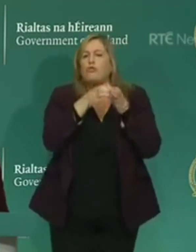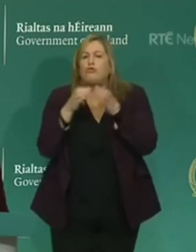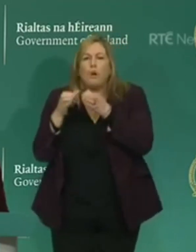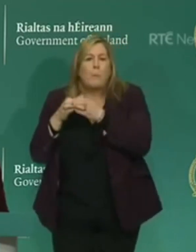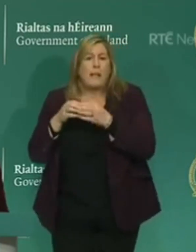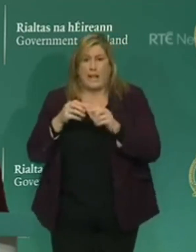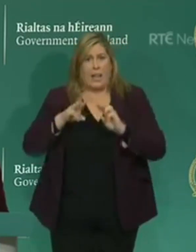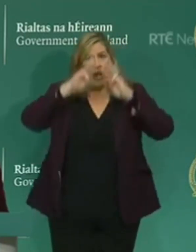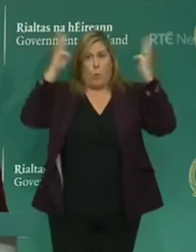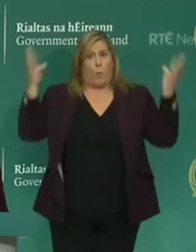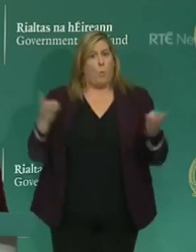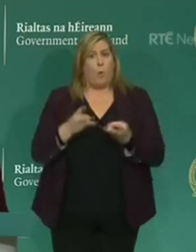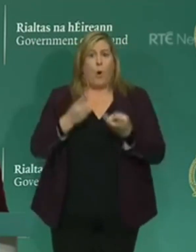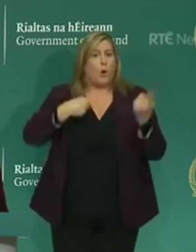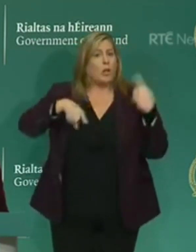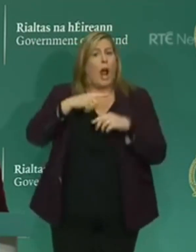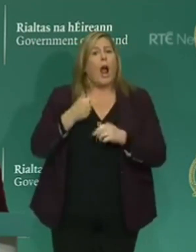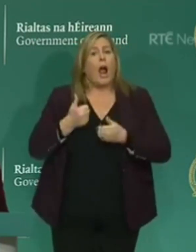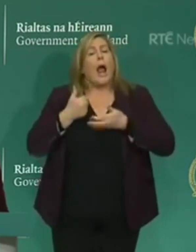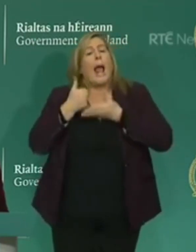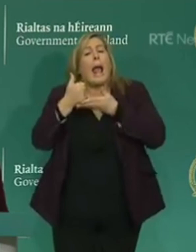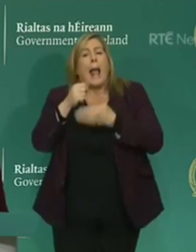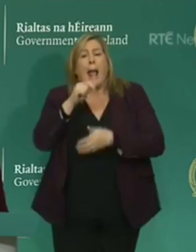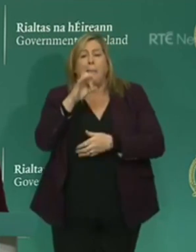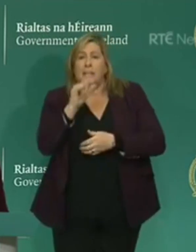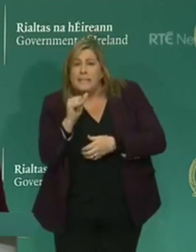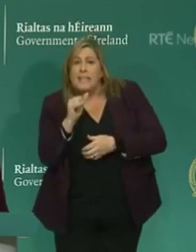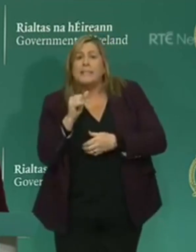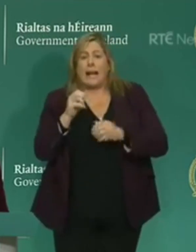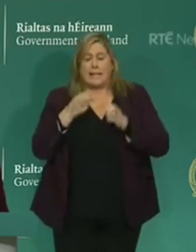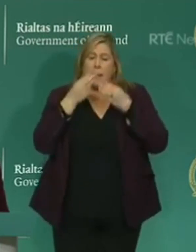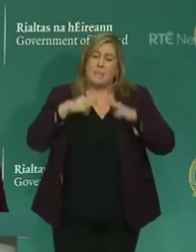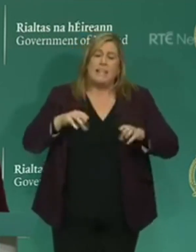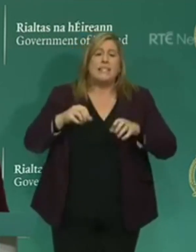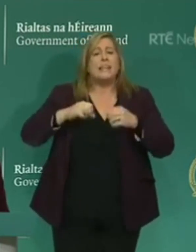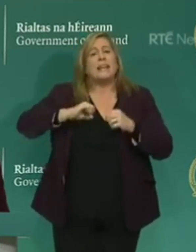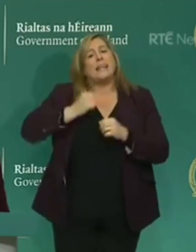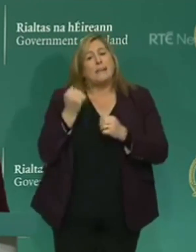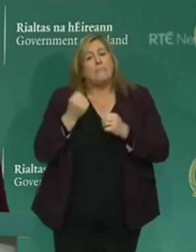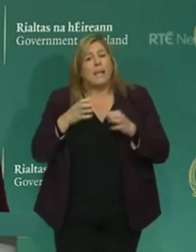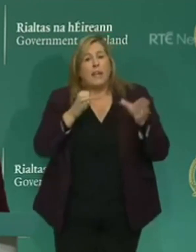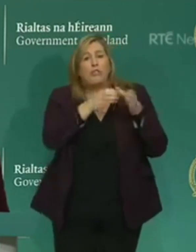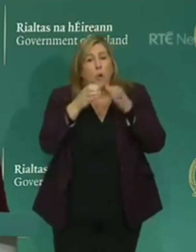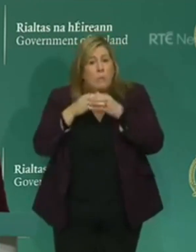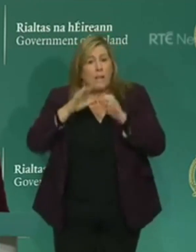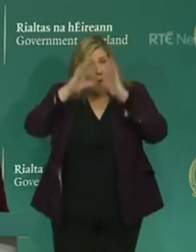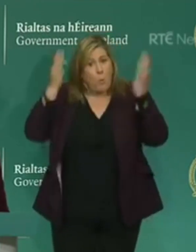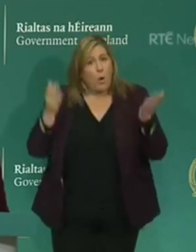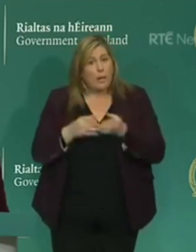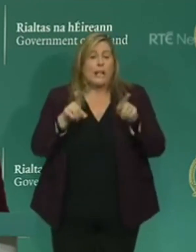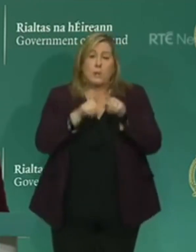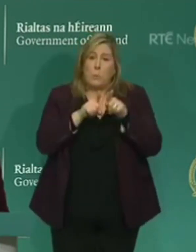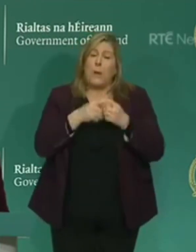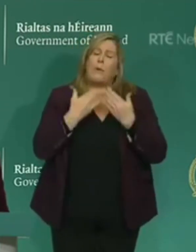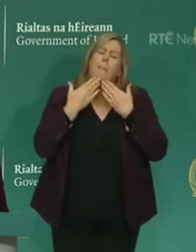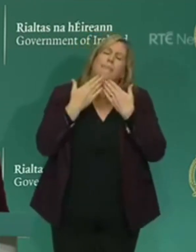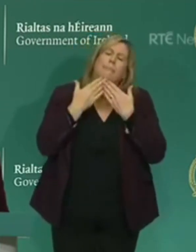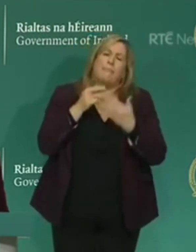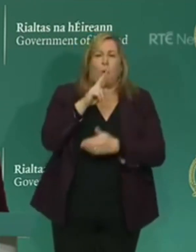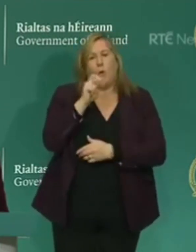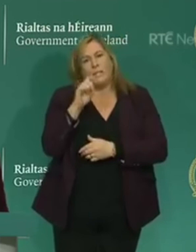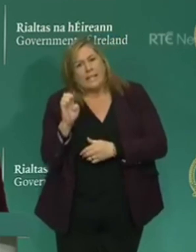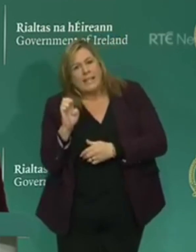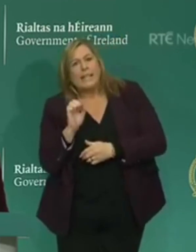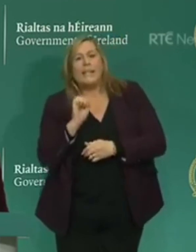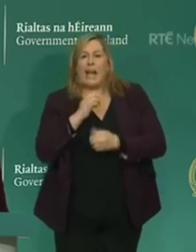embassies and our peacekeepers, all of whom took part. We would like to particularly acknowledge RTE and other media organisations who